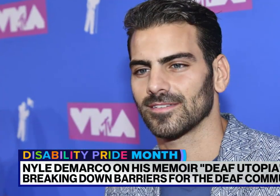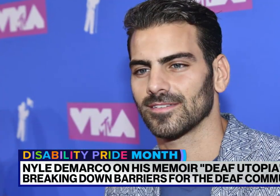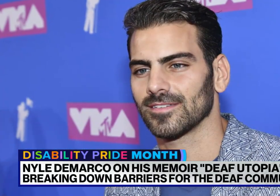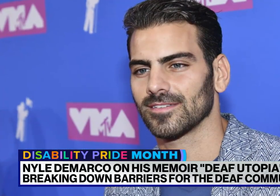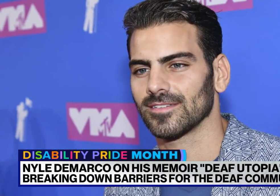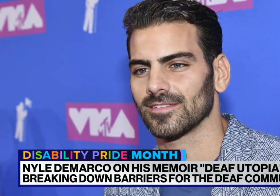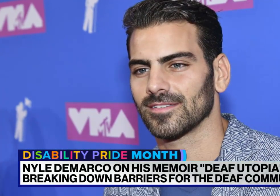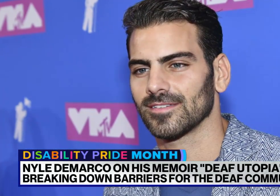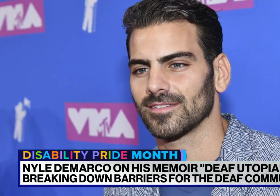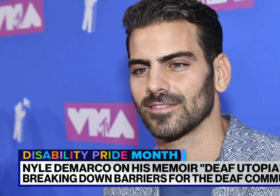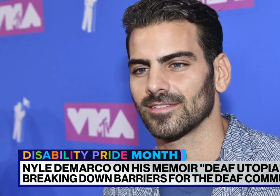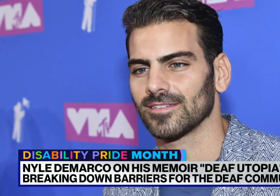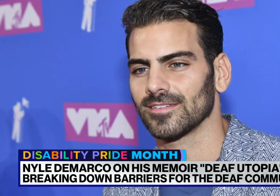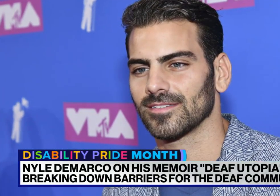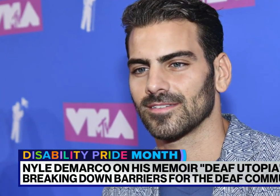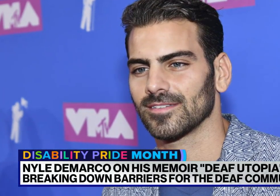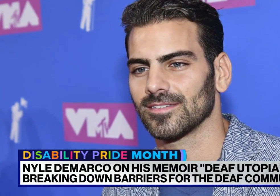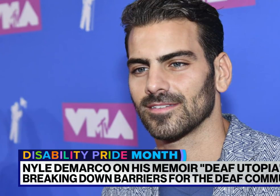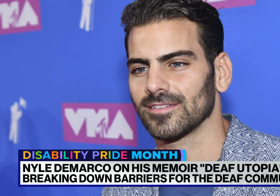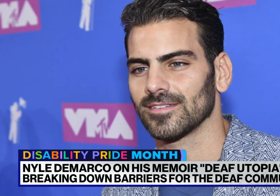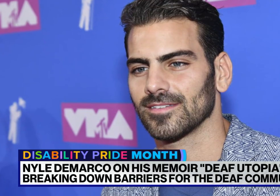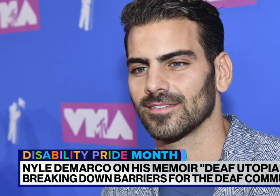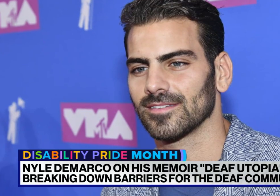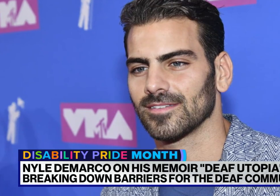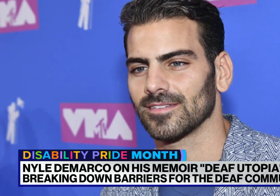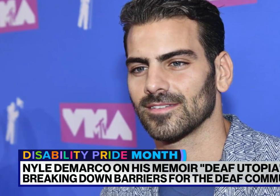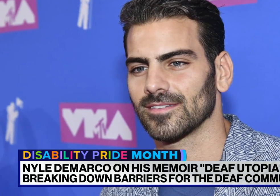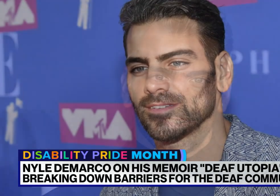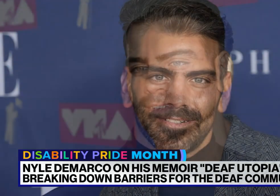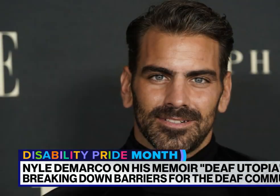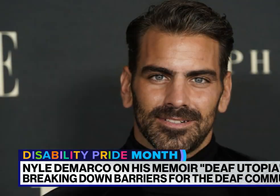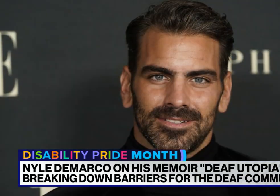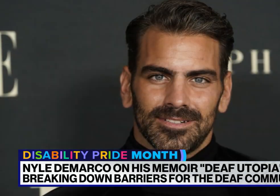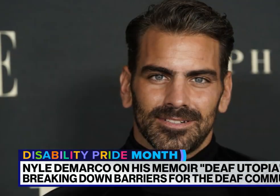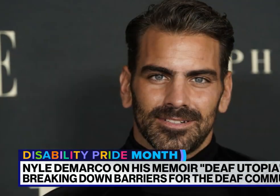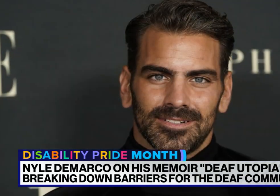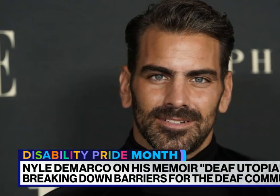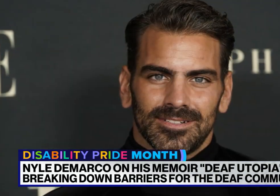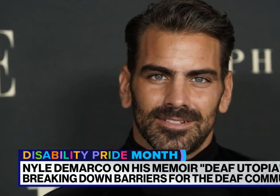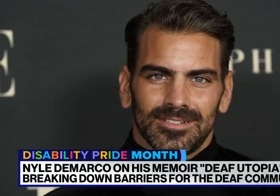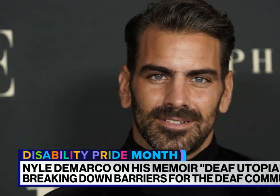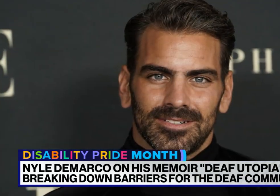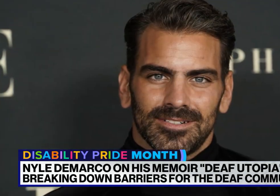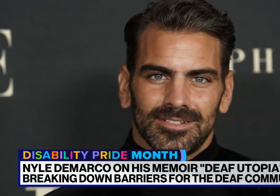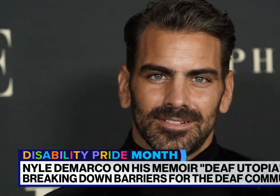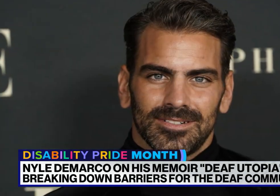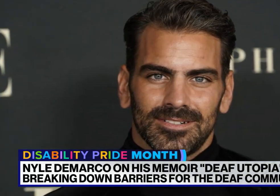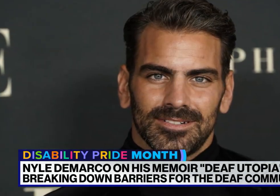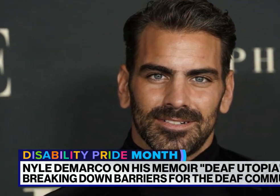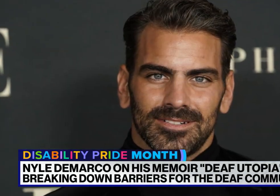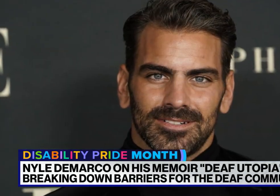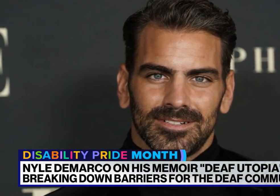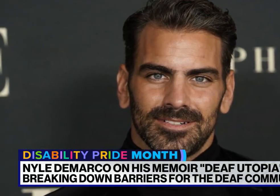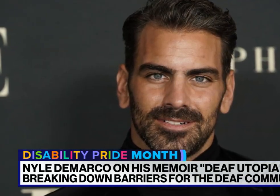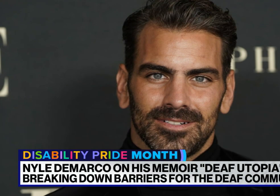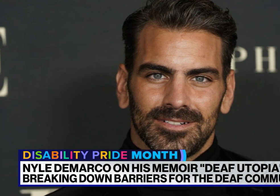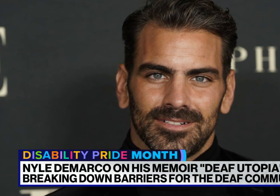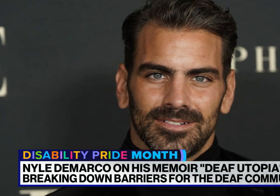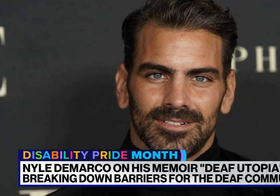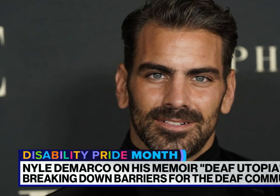celebration with an activist within the deaf community, Niall DiMarco. He's a model, filmmaker, and author of